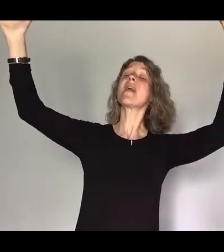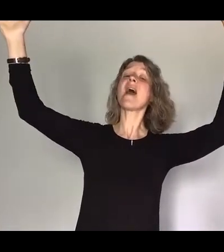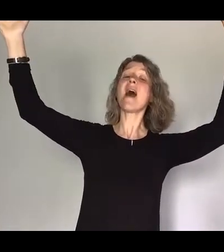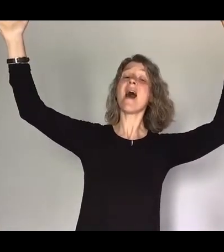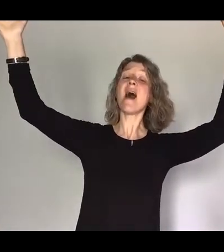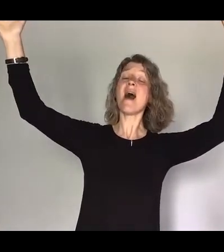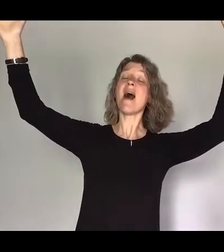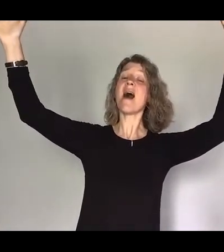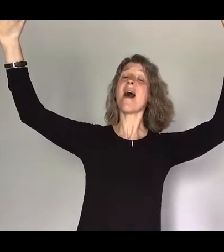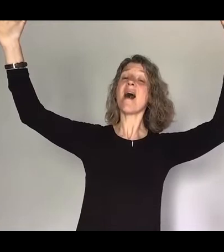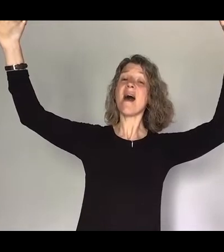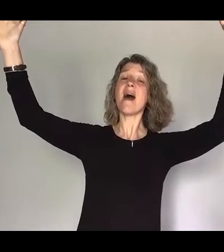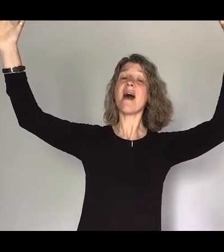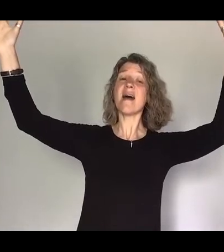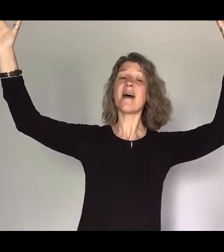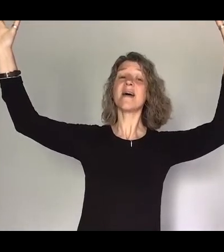hallelujah